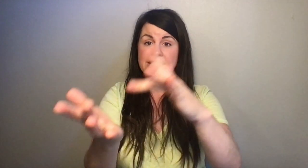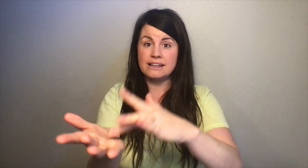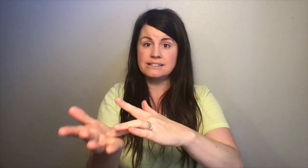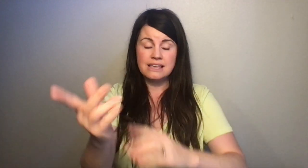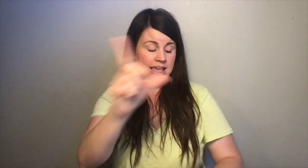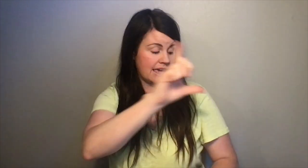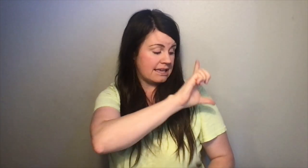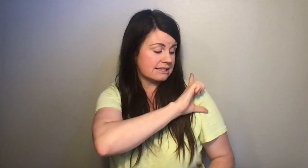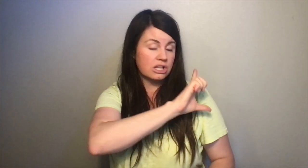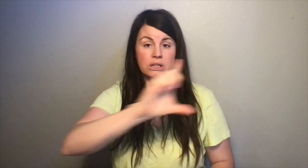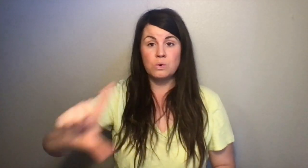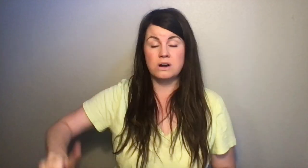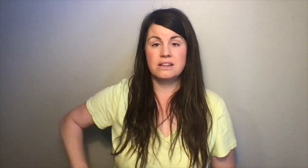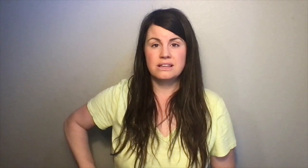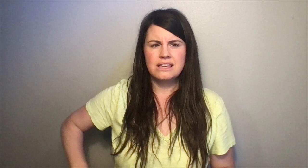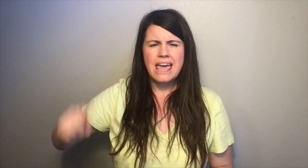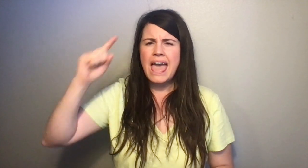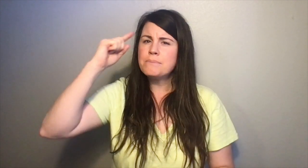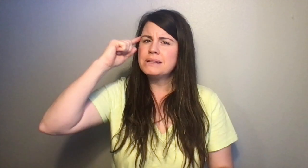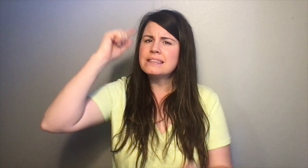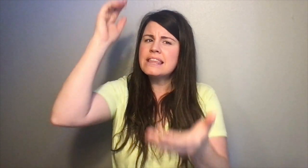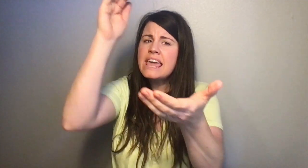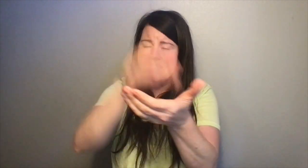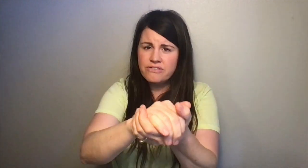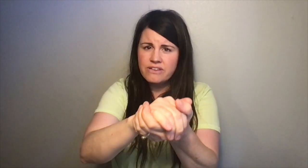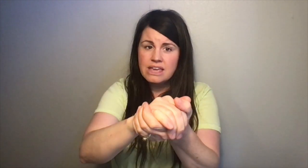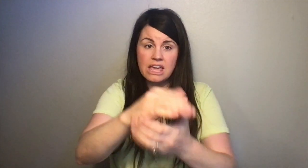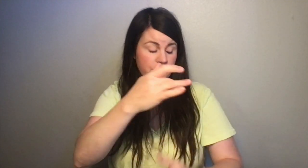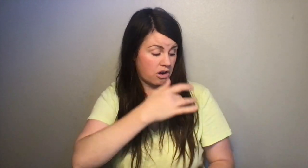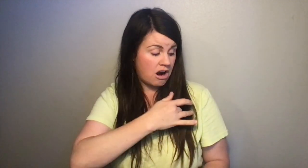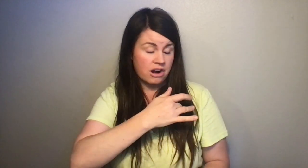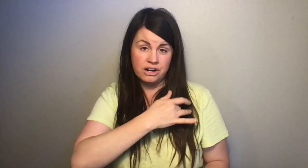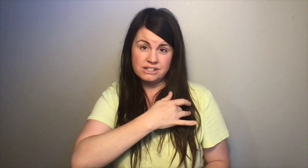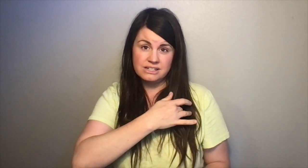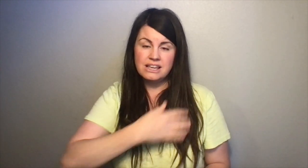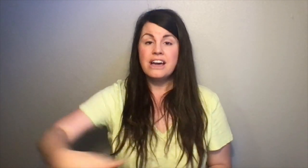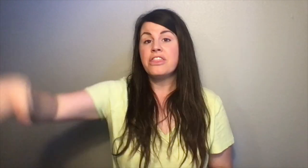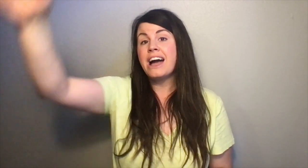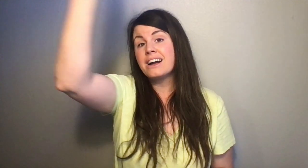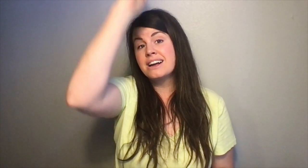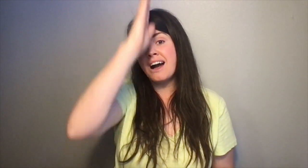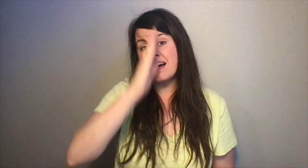is Lord, and believe in your heart that God